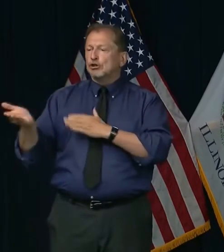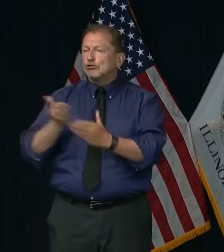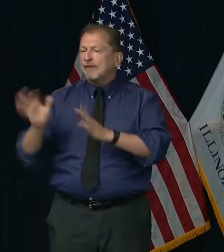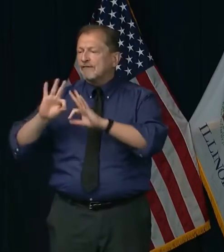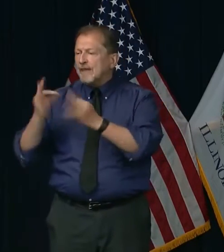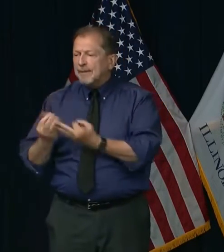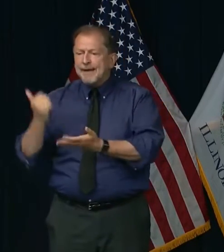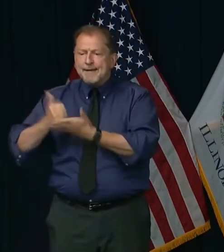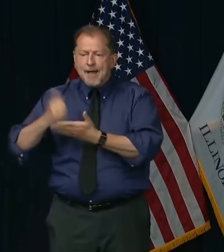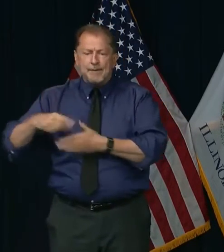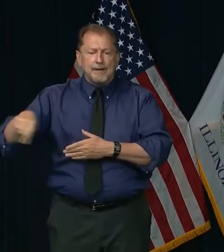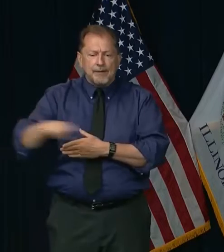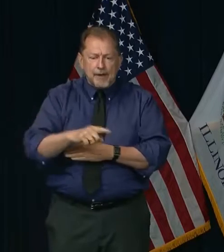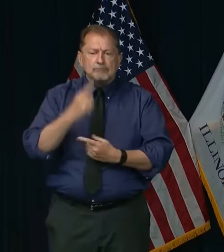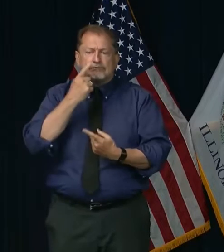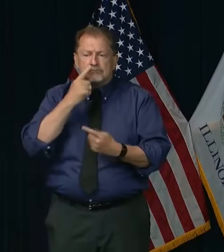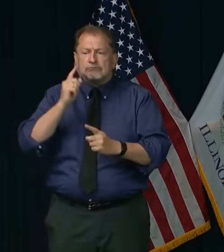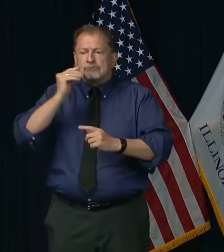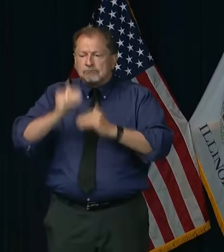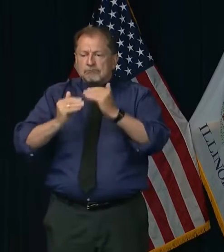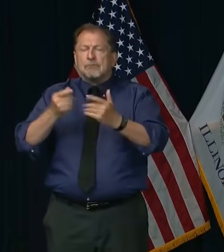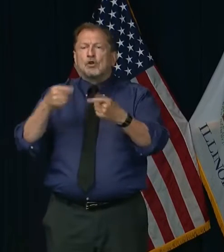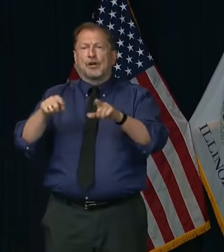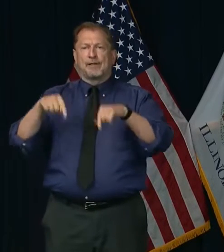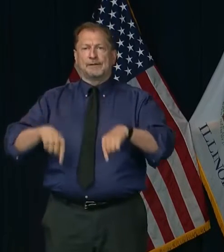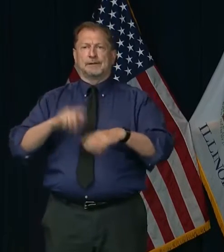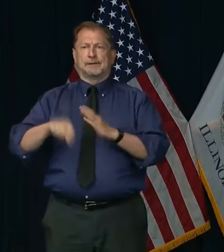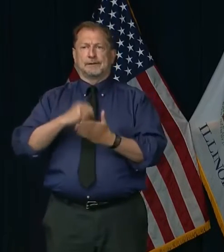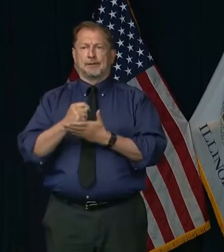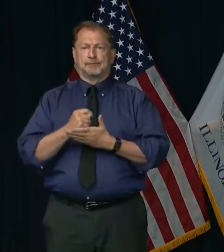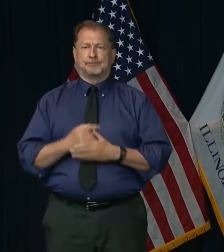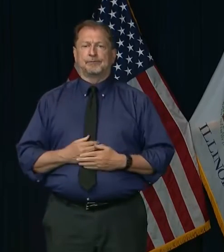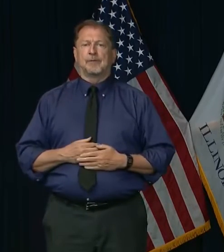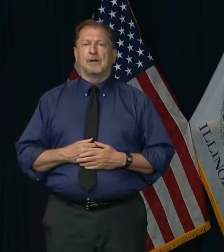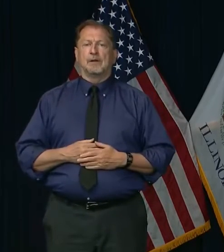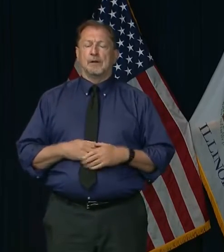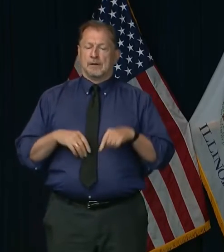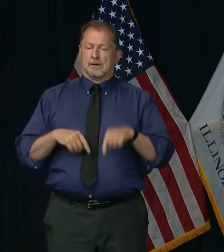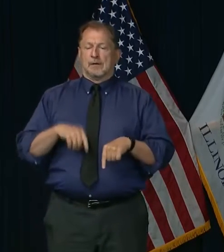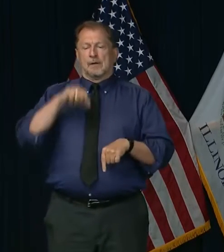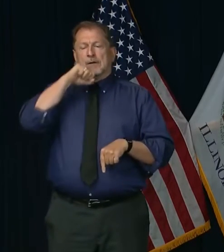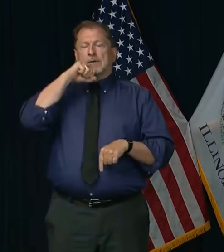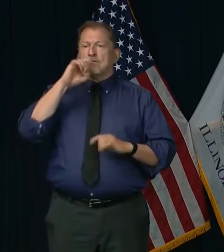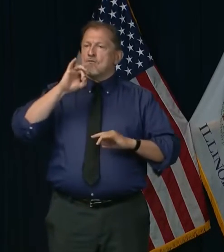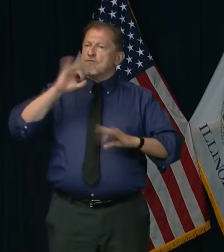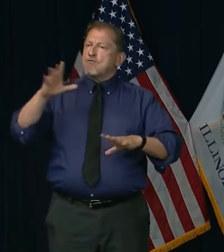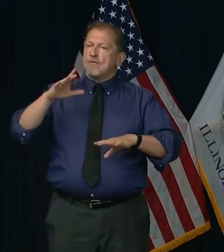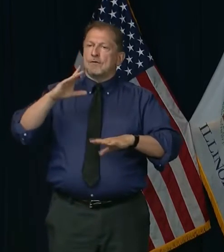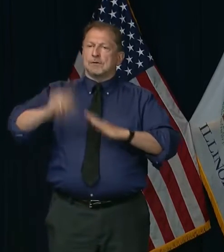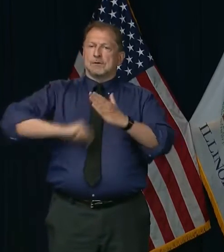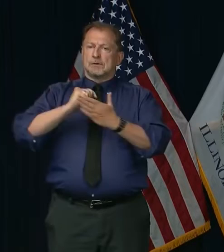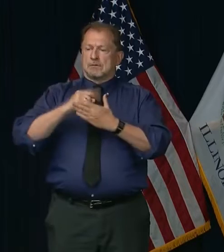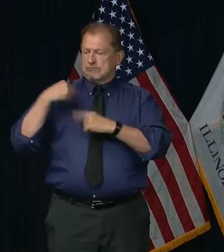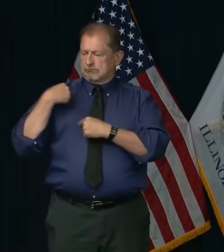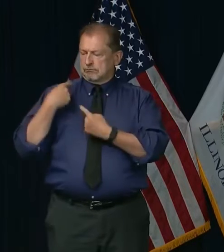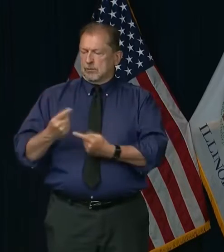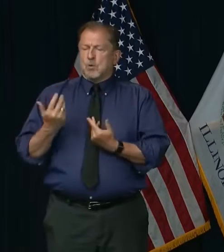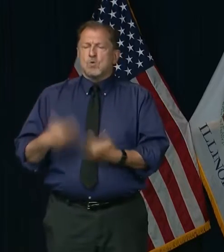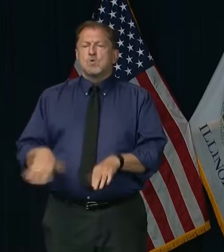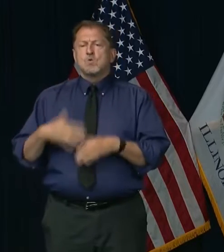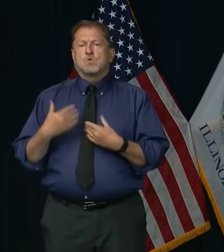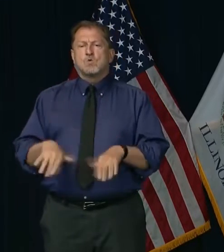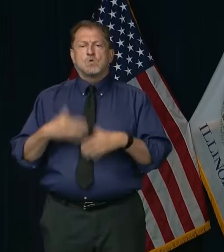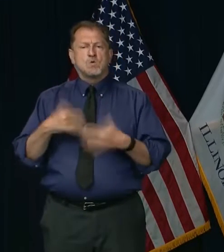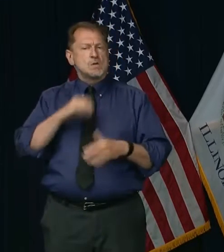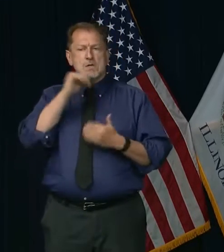and helping them stay on their feet. This pandemic has brought so much hardship to so many, but through